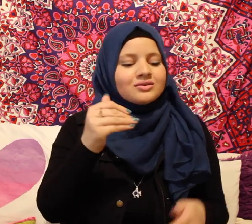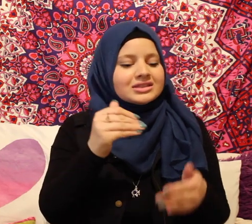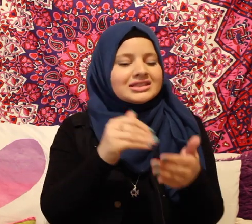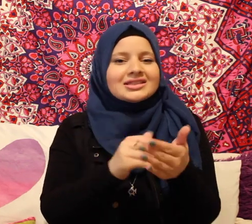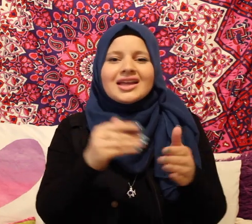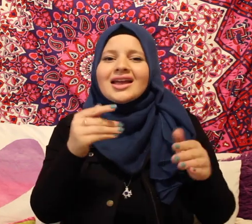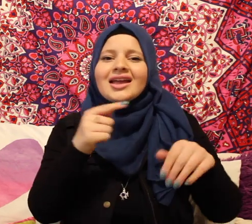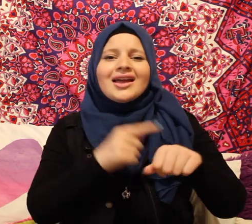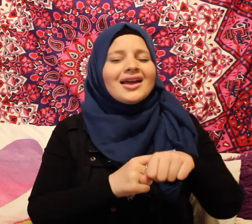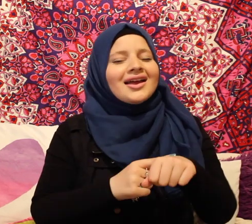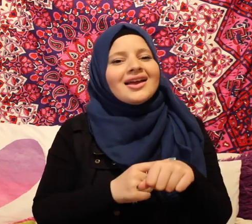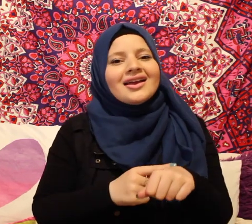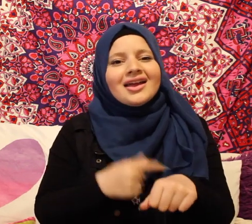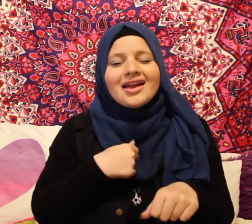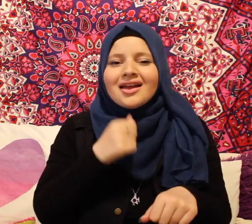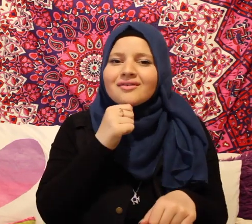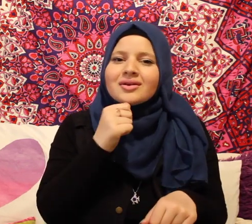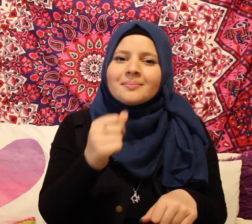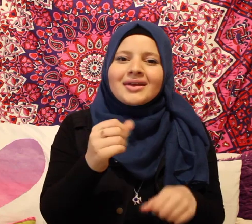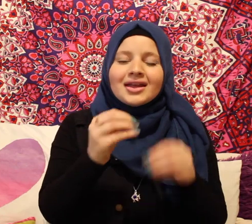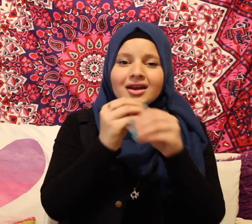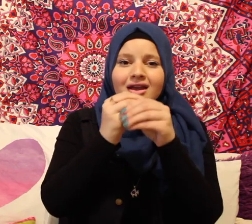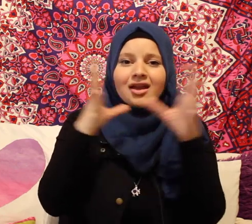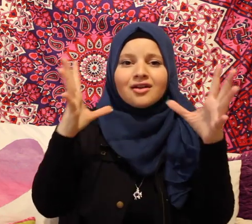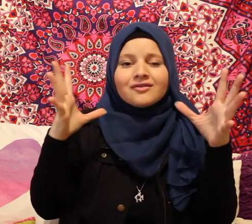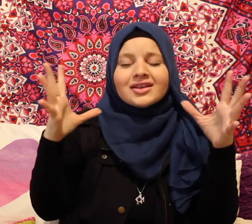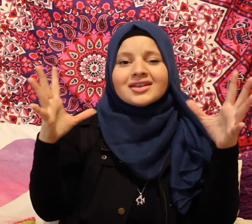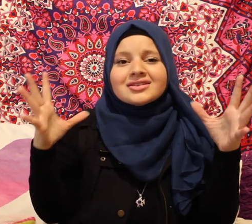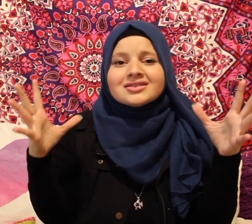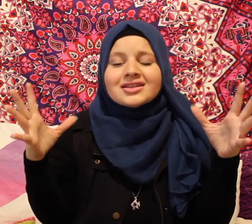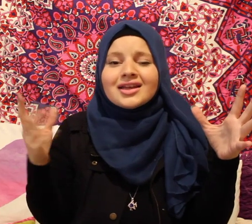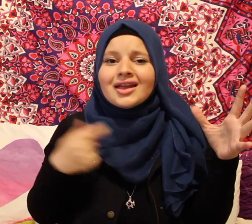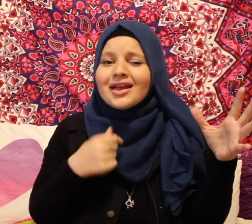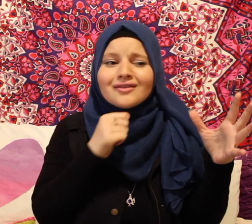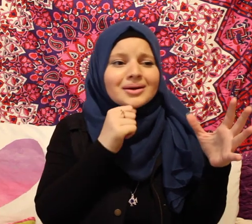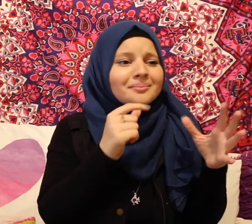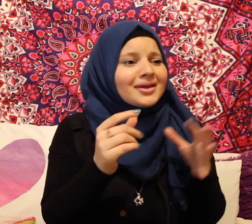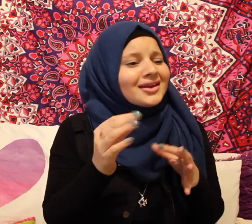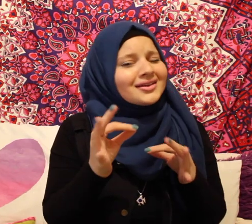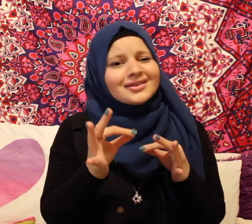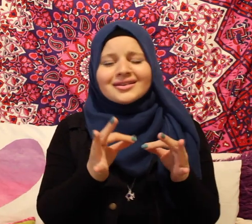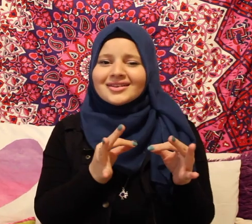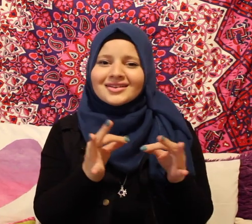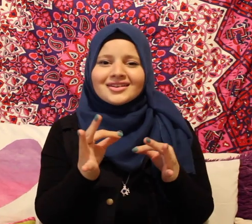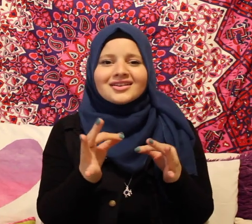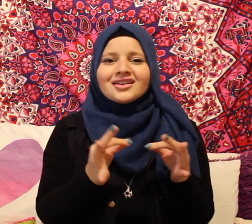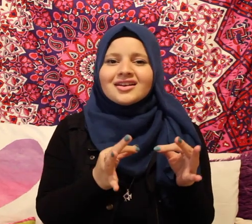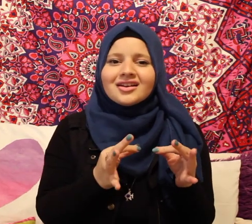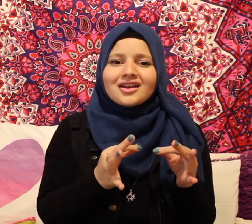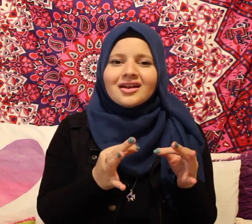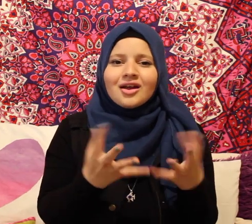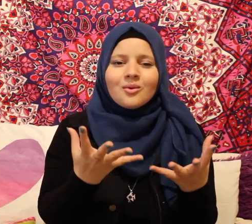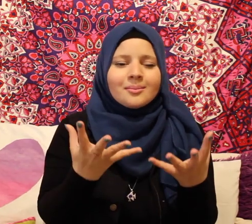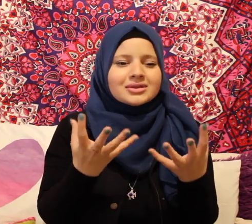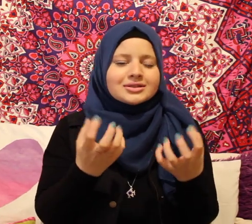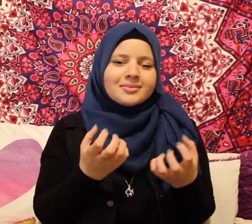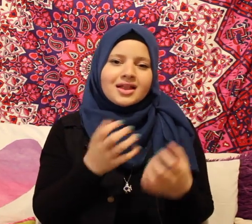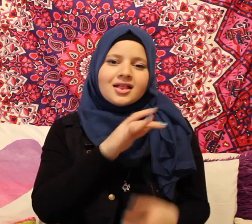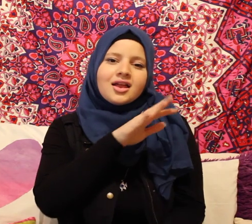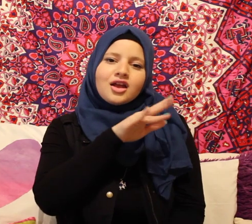thousand times Haven't I made it obvious? Haven't I made it clear? For me to spell